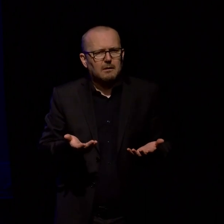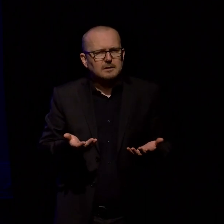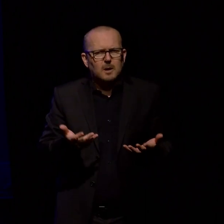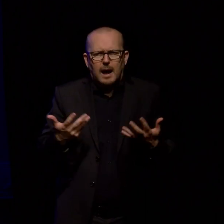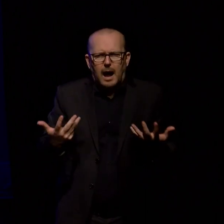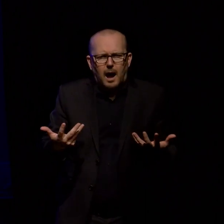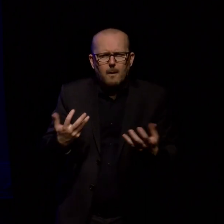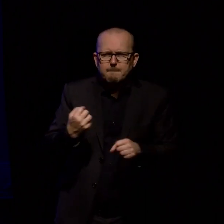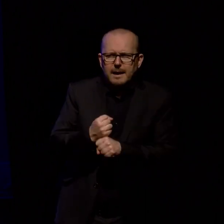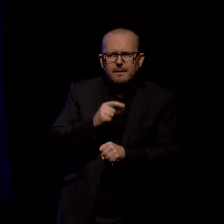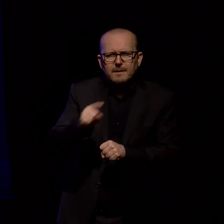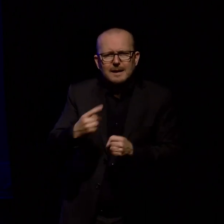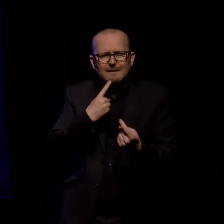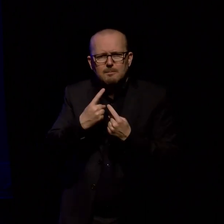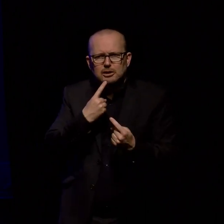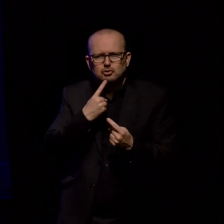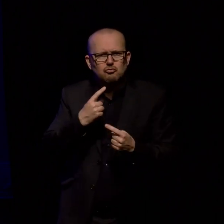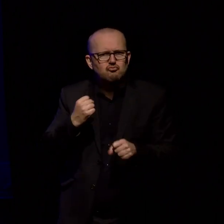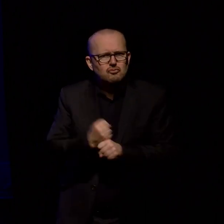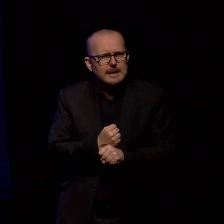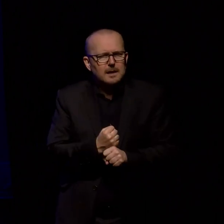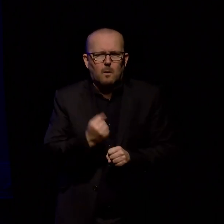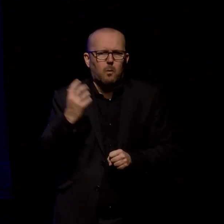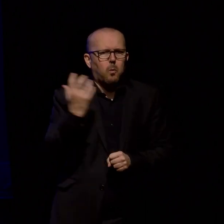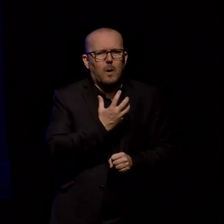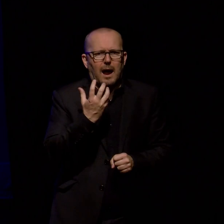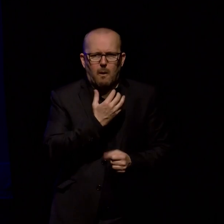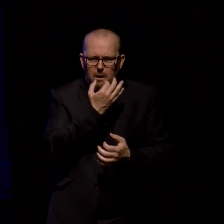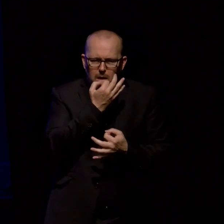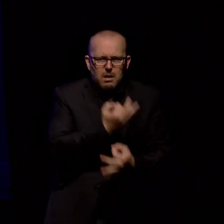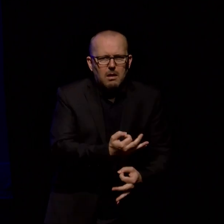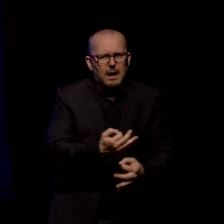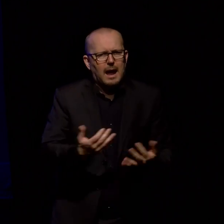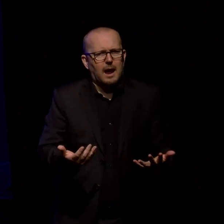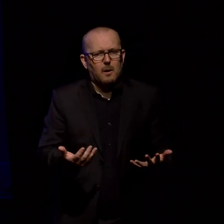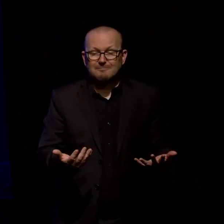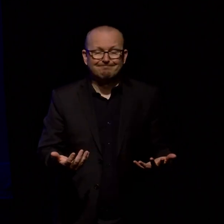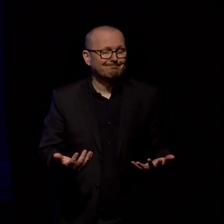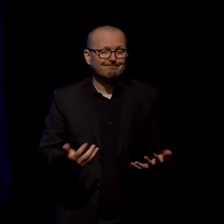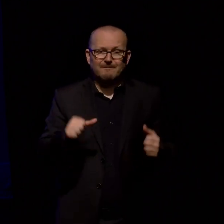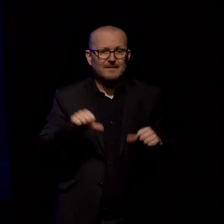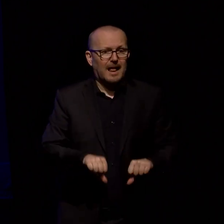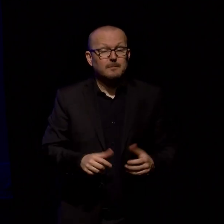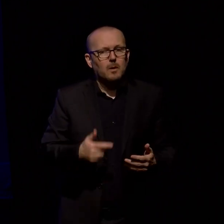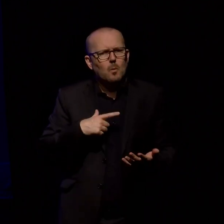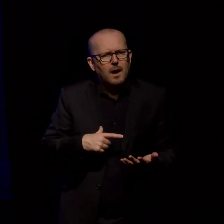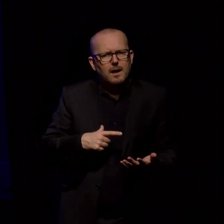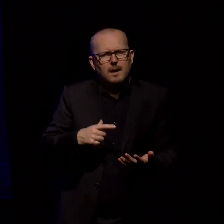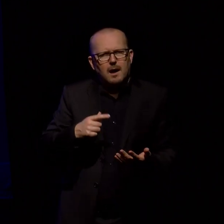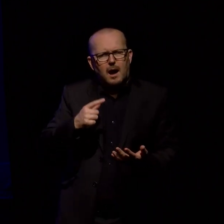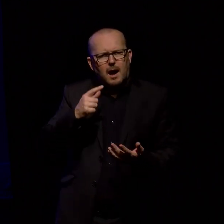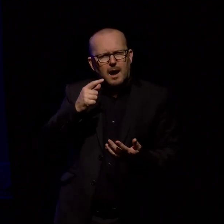the audience that I was writing for and that's because I don't know if the collections